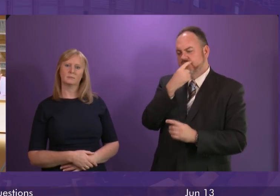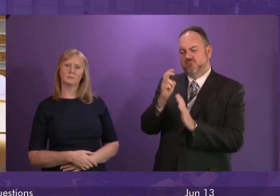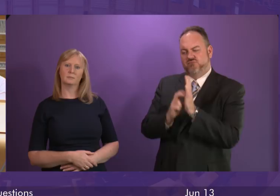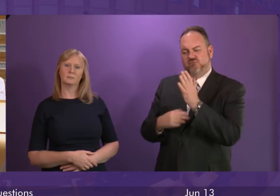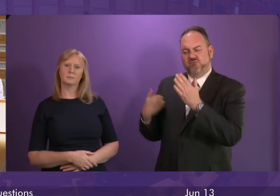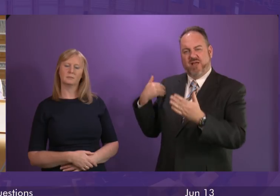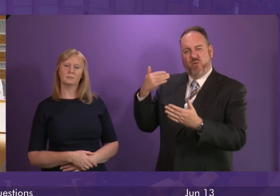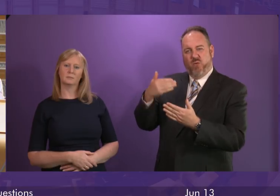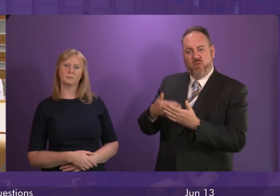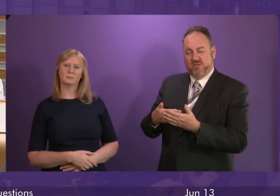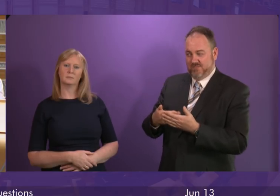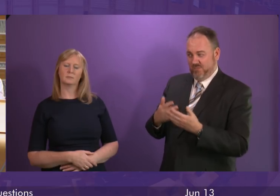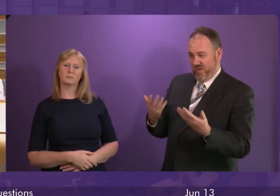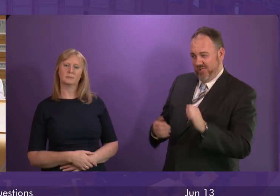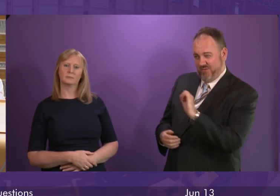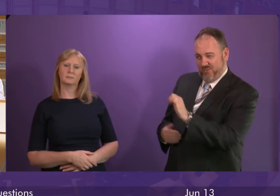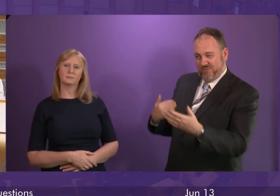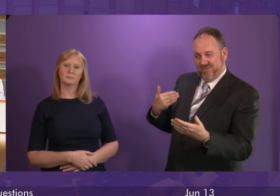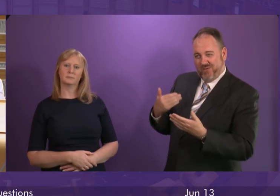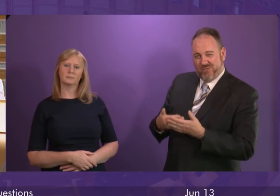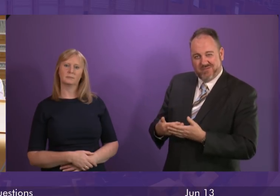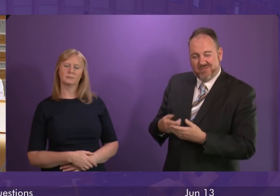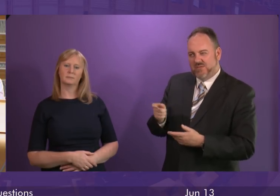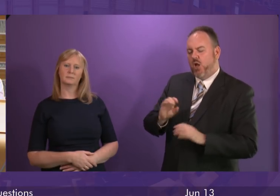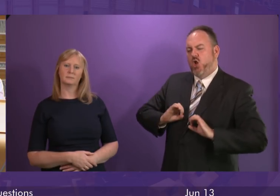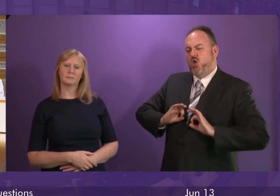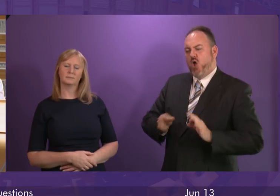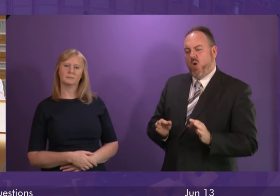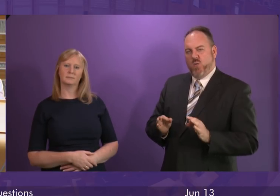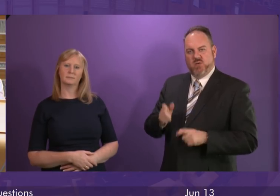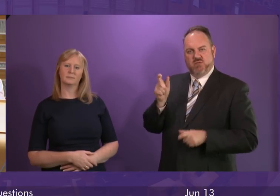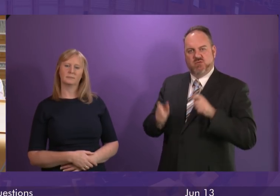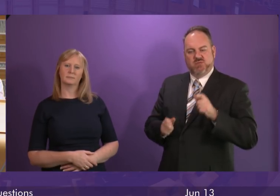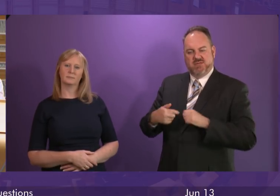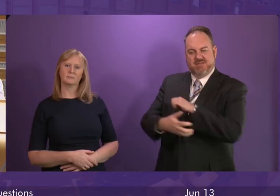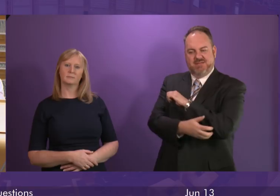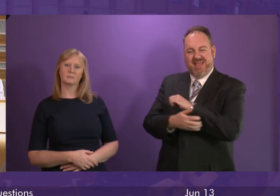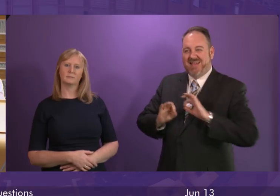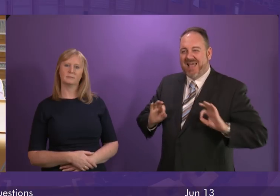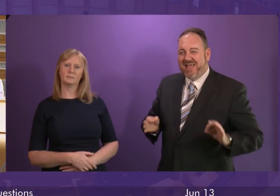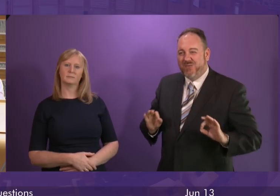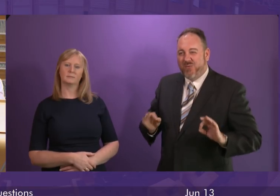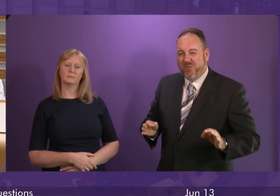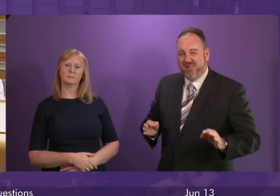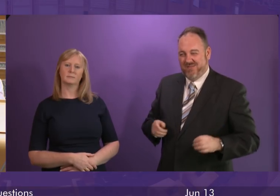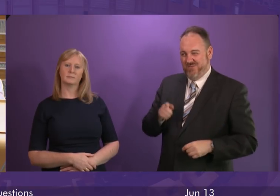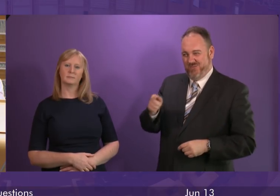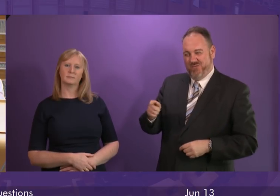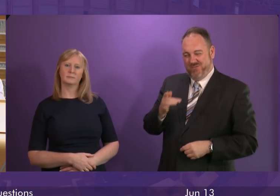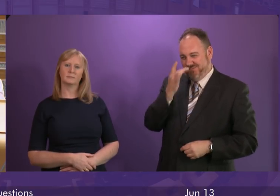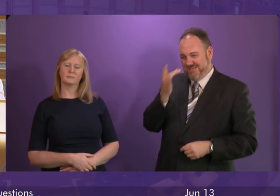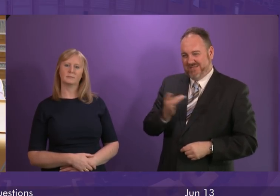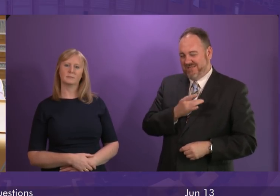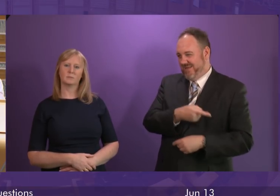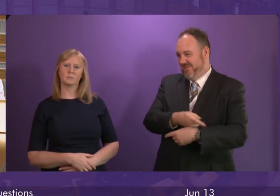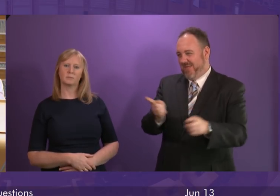aren't Scotland students and graduates who were promised no student debt at all entitled to judge this a betrayal which grows